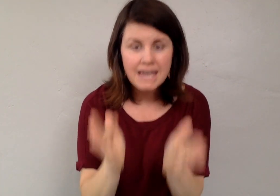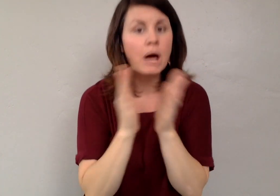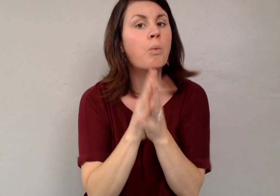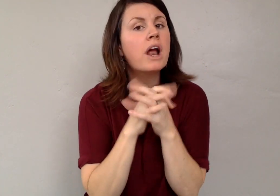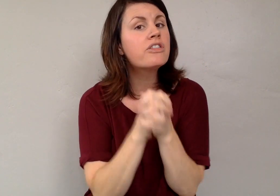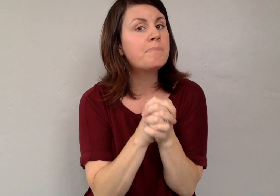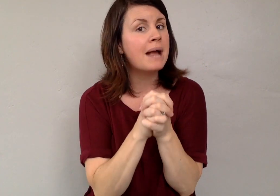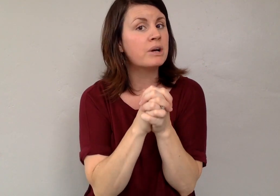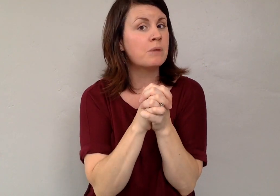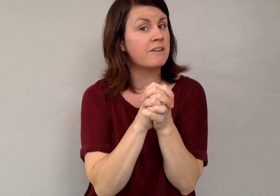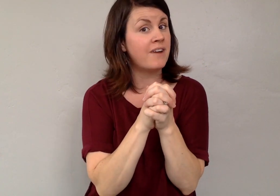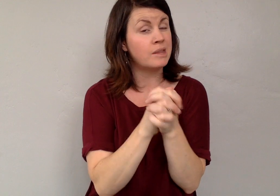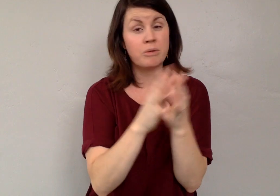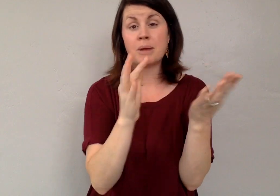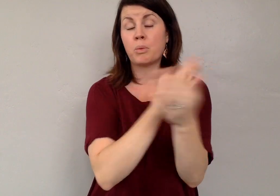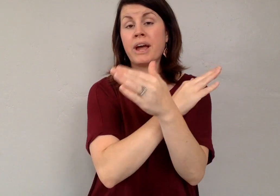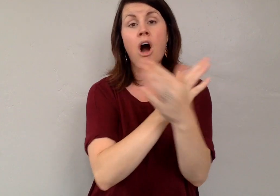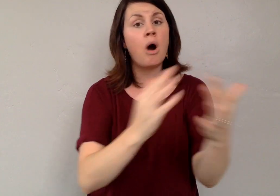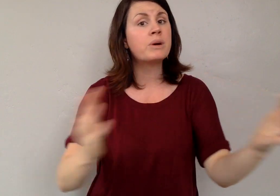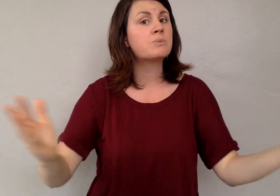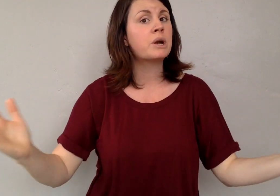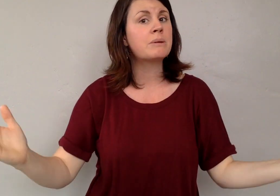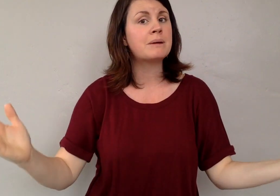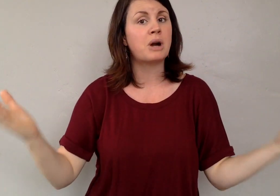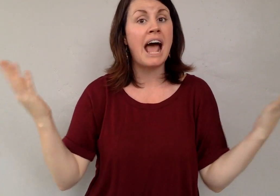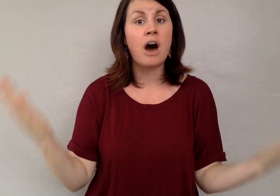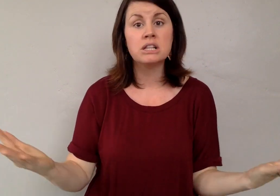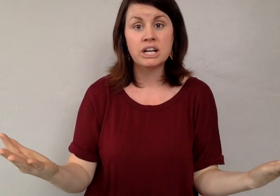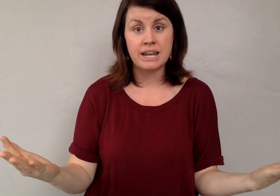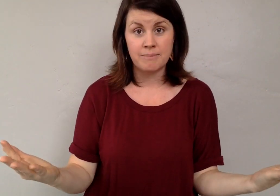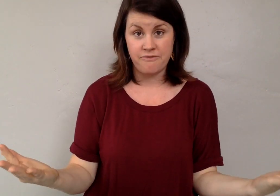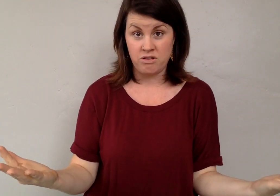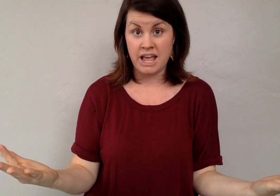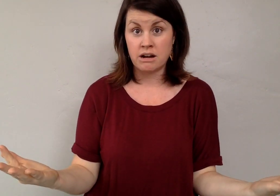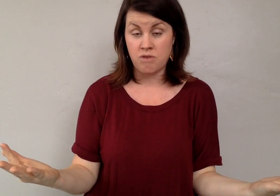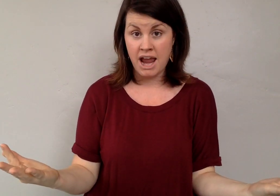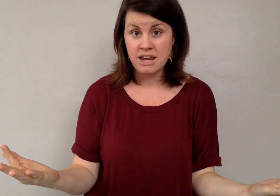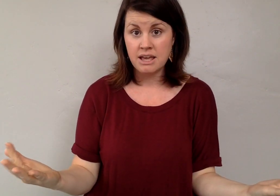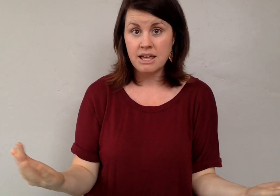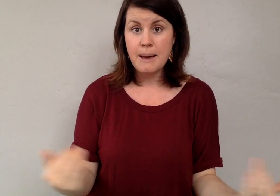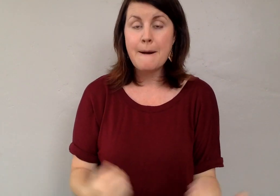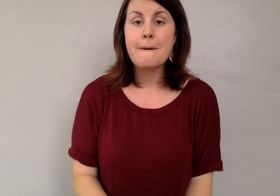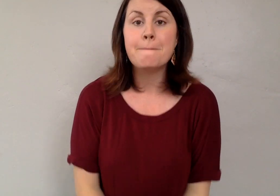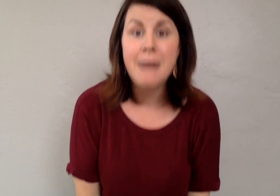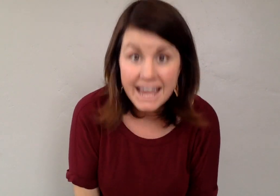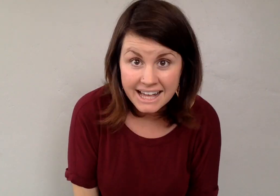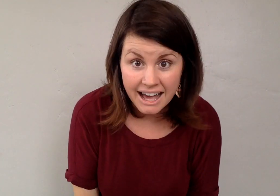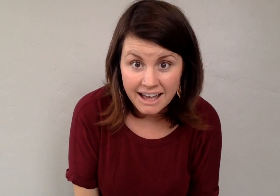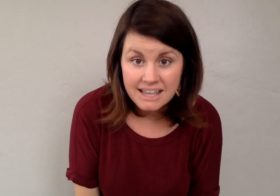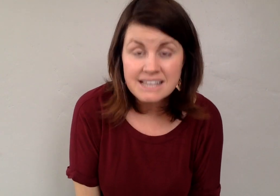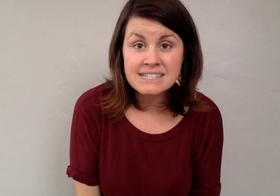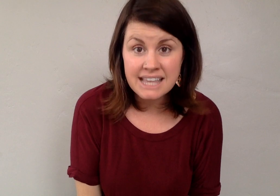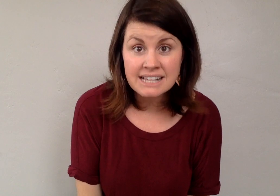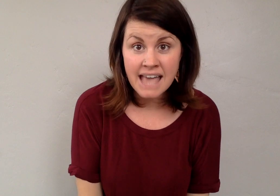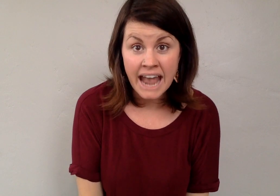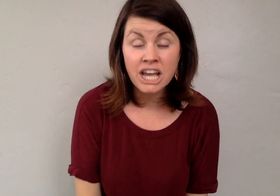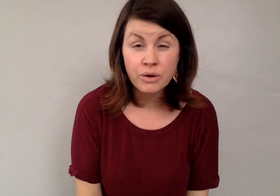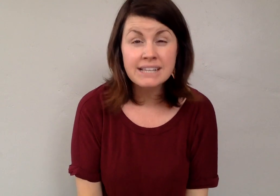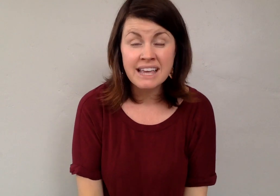Now, where in the Bible can we find that? But remember, we always want to remember how to look it up for later, right? Micah 6-8. Can you guys say